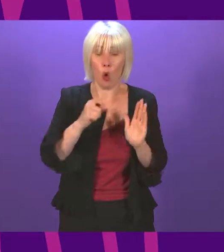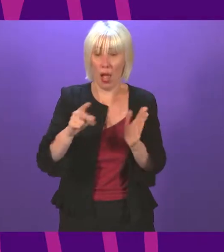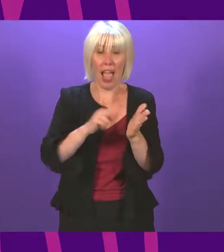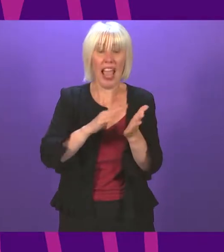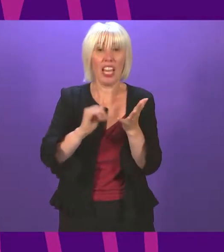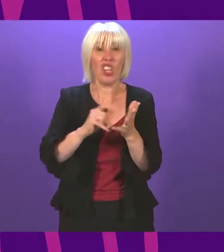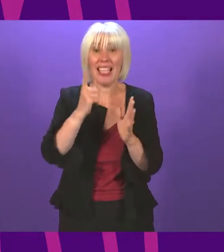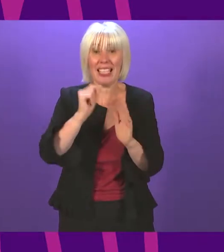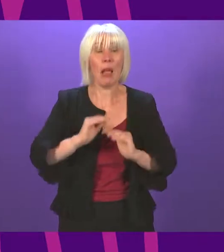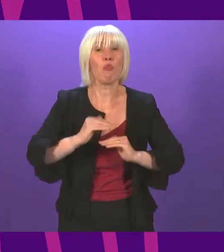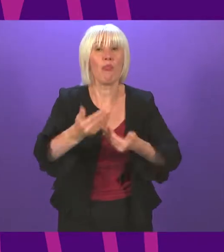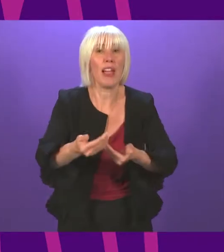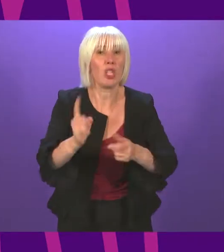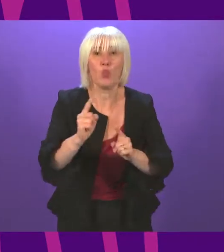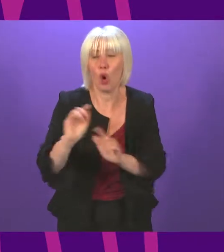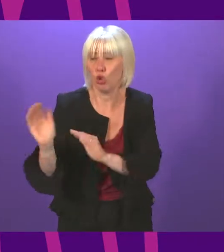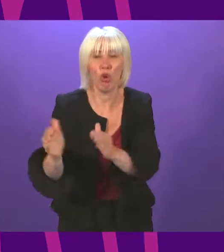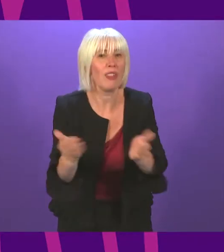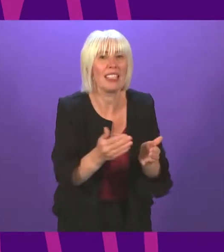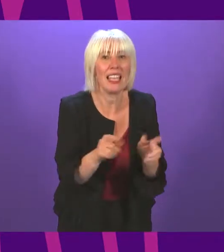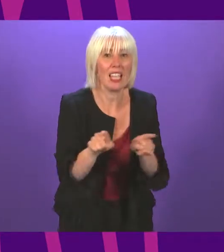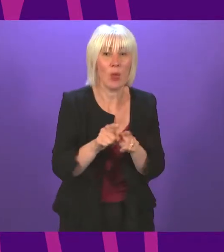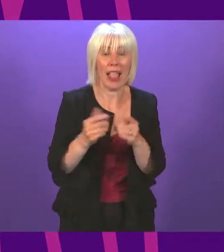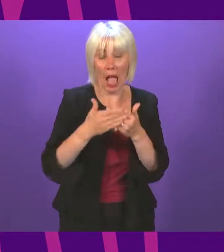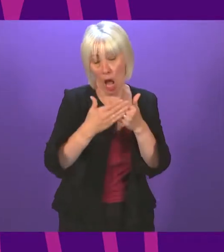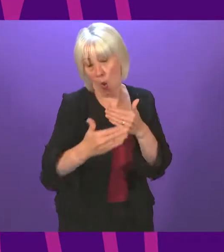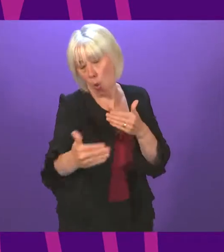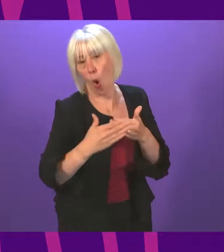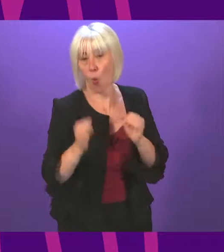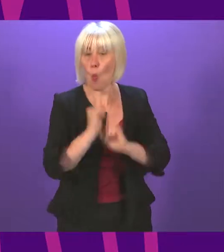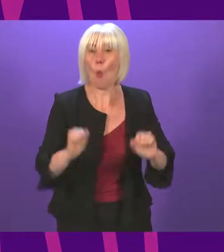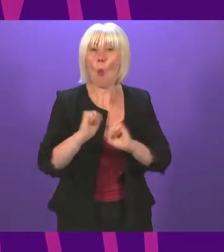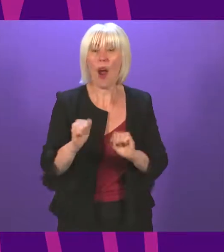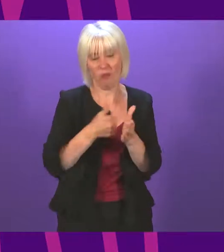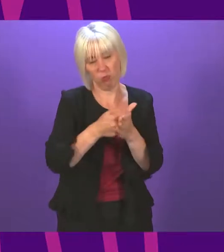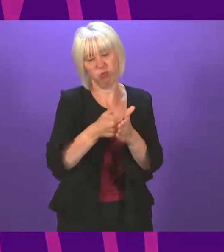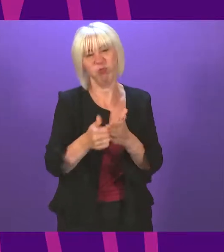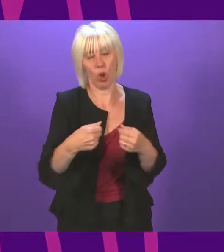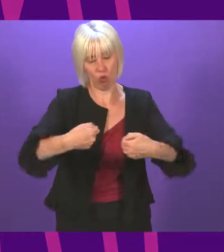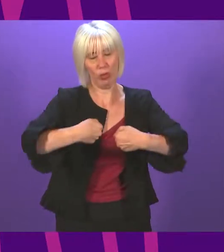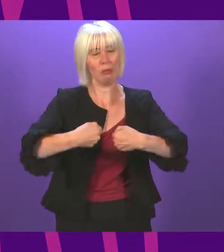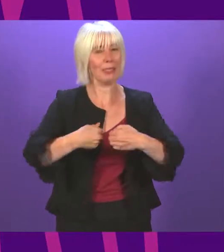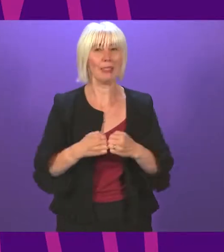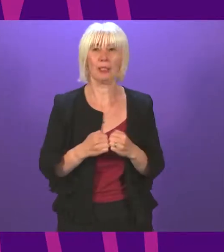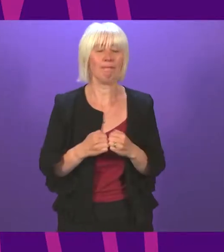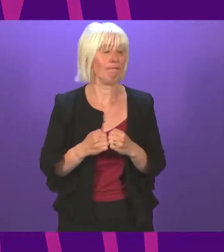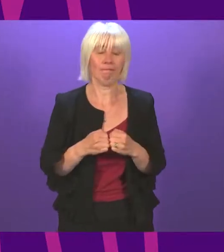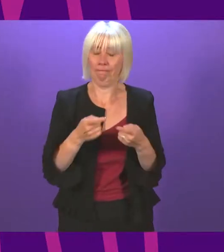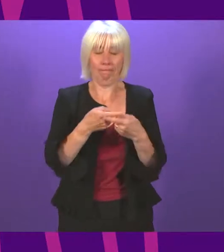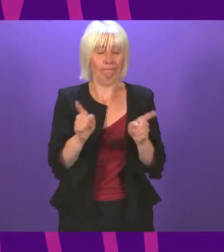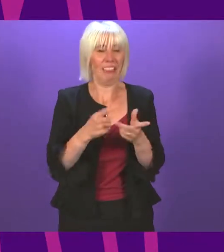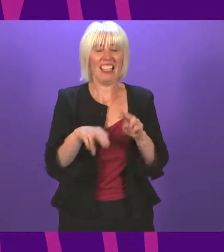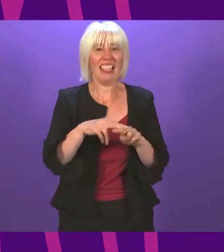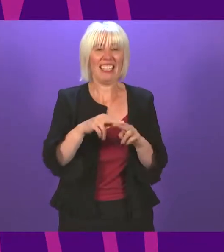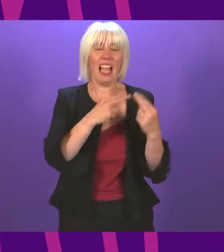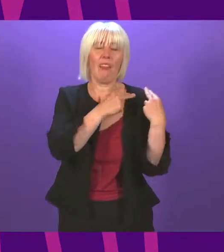provide while it recovers and how long they will be expected to wait for routine treatment. It cannot be left up to already overburdened